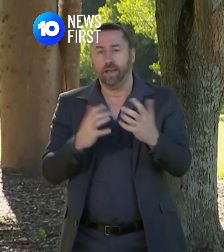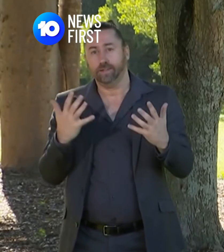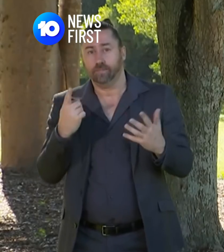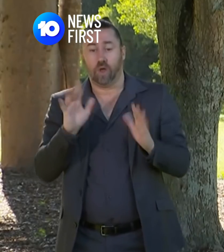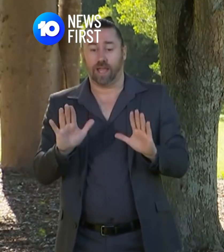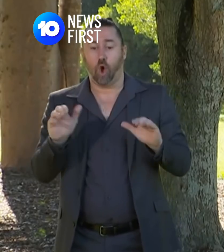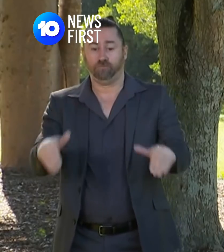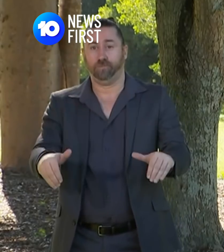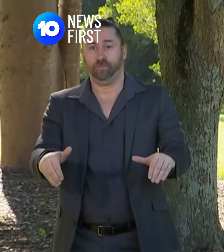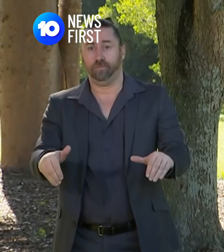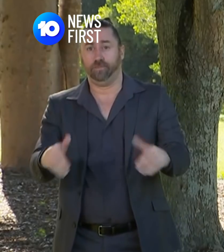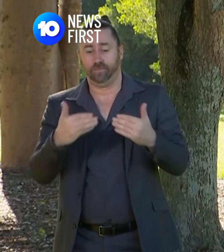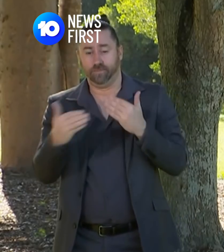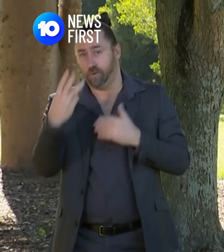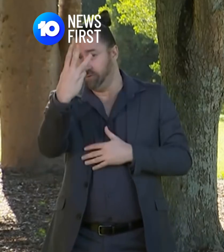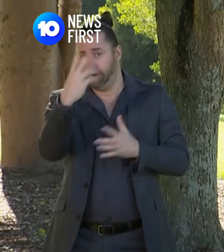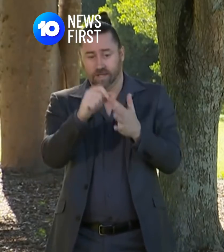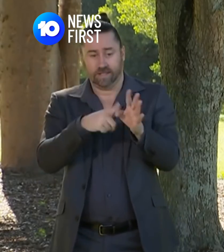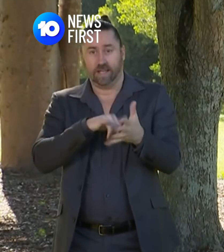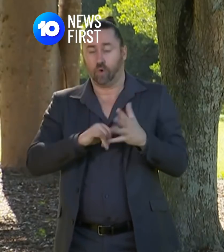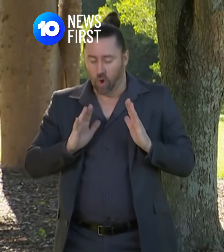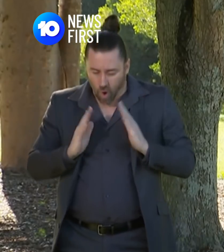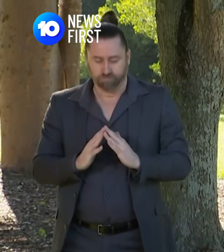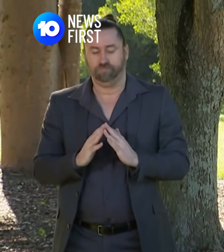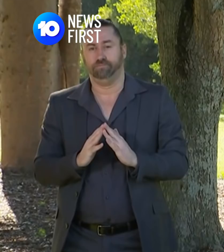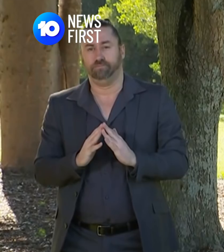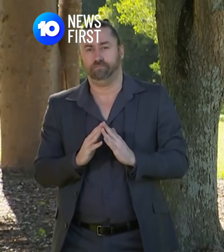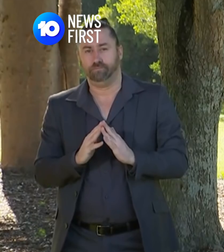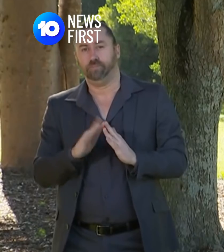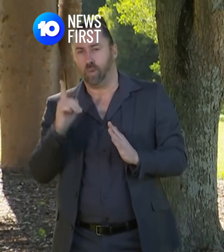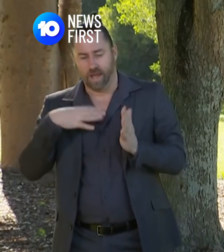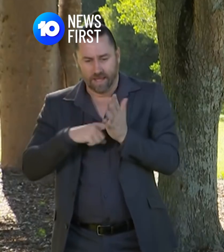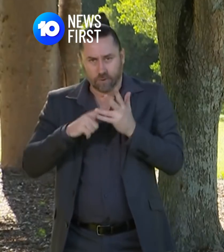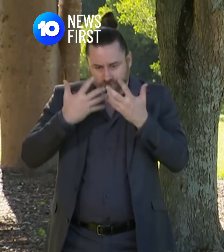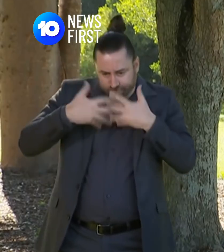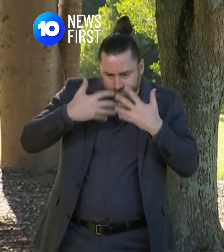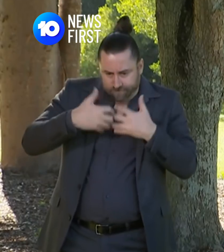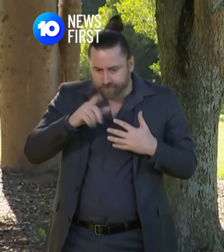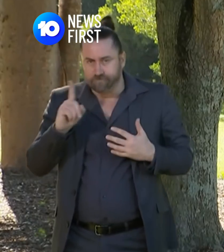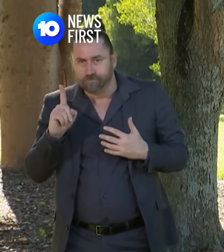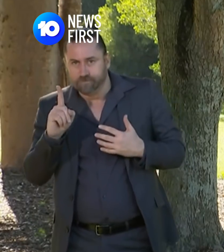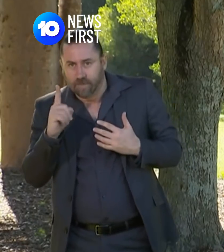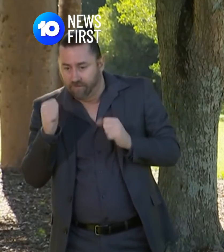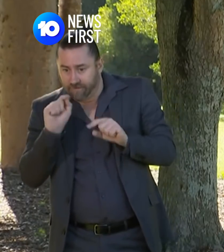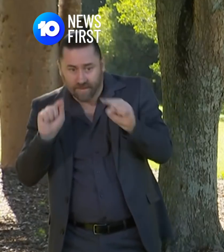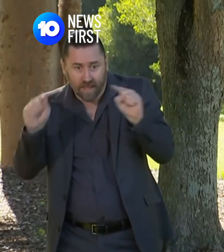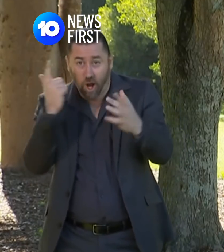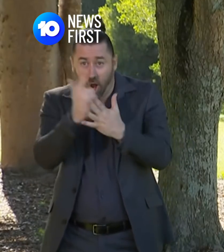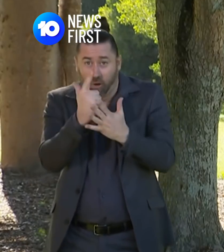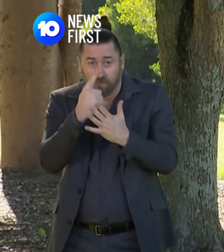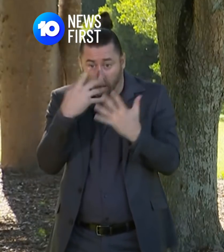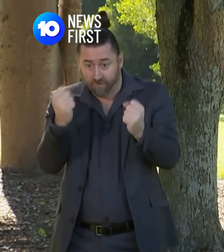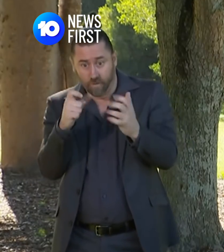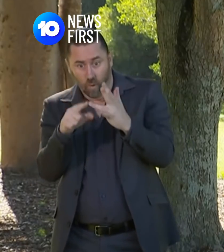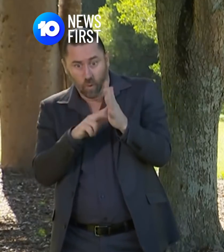home for the next three days until we can work out how much community transmission there has been